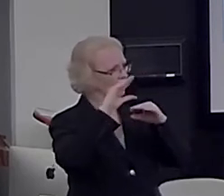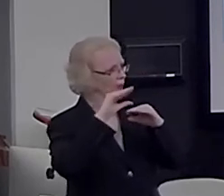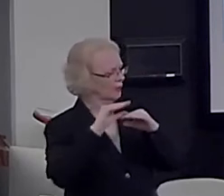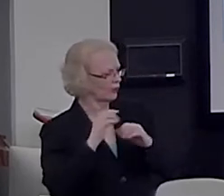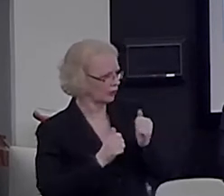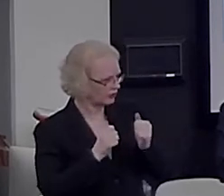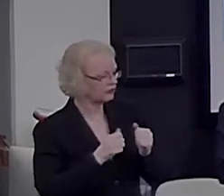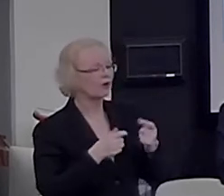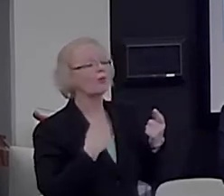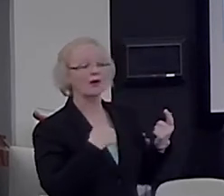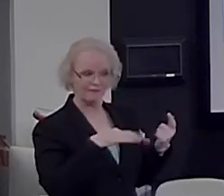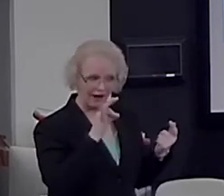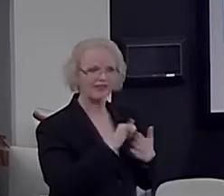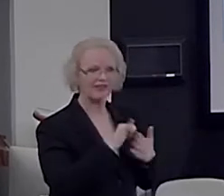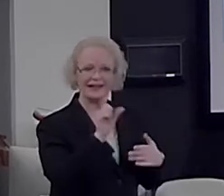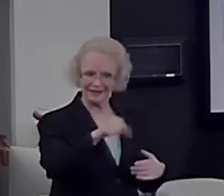faces.